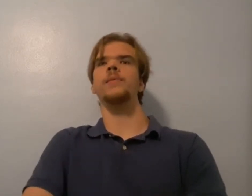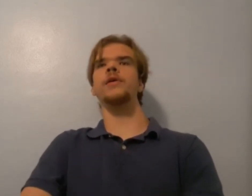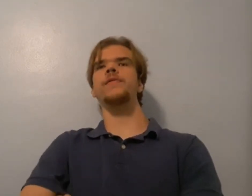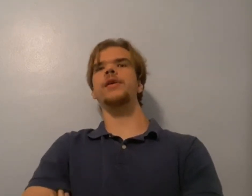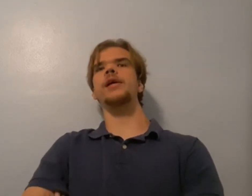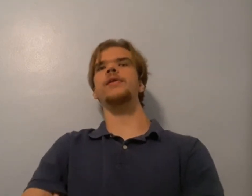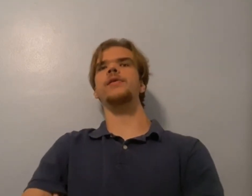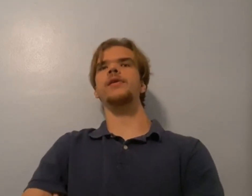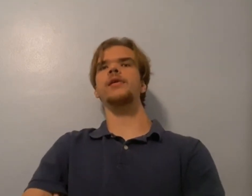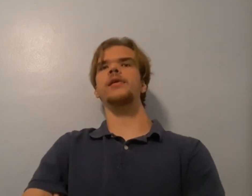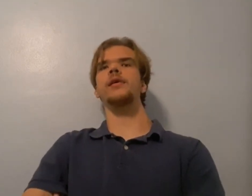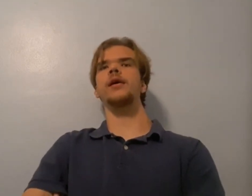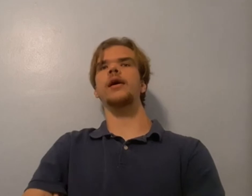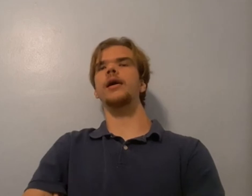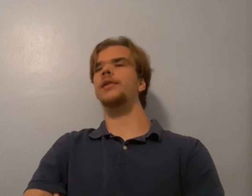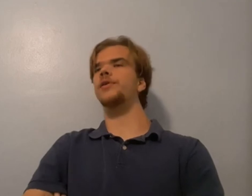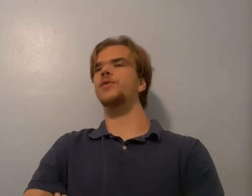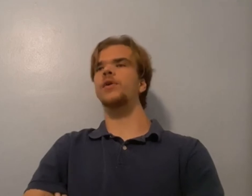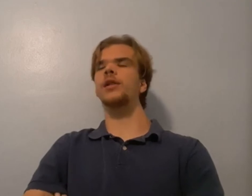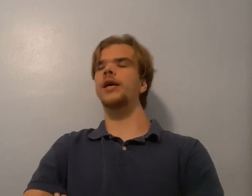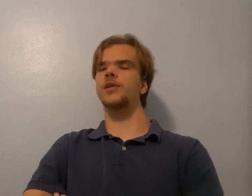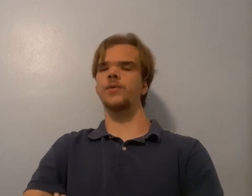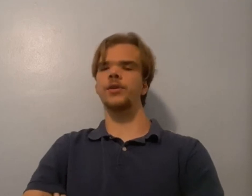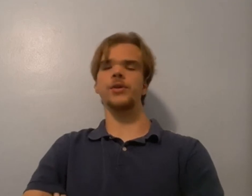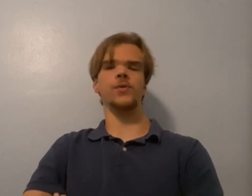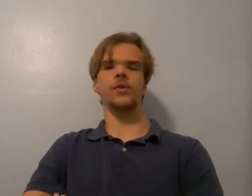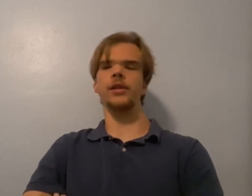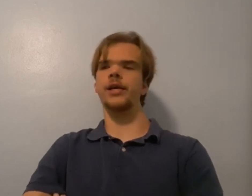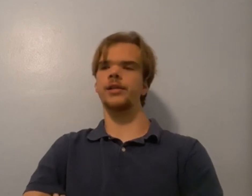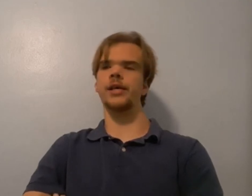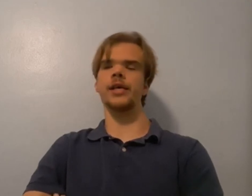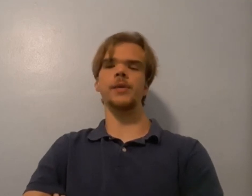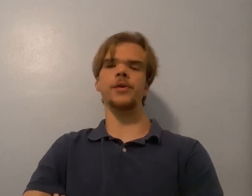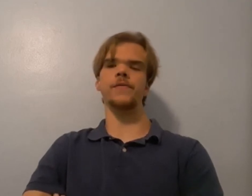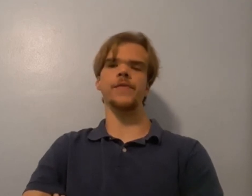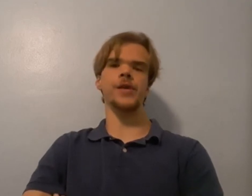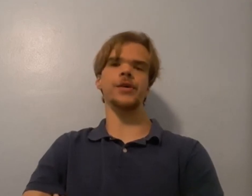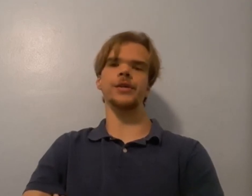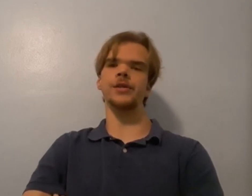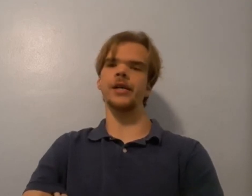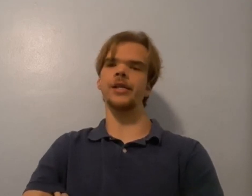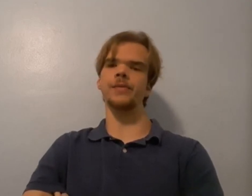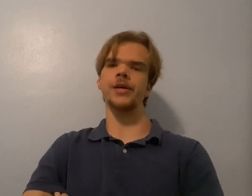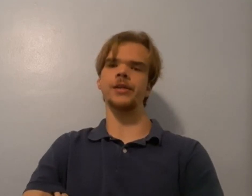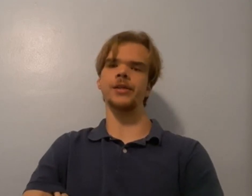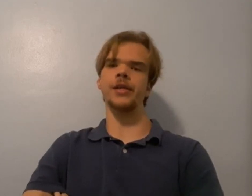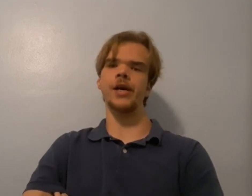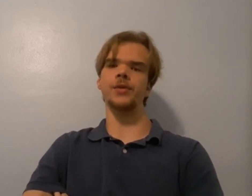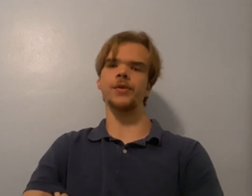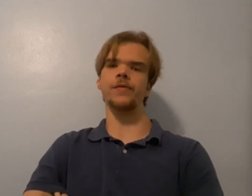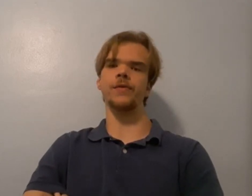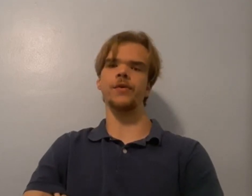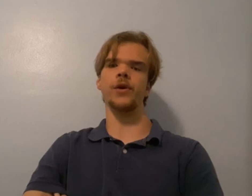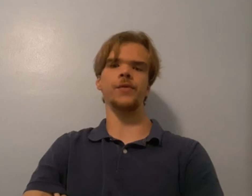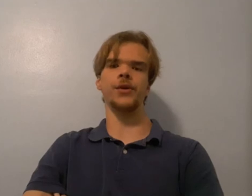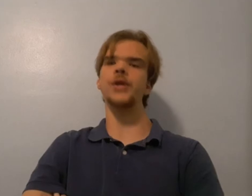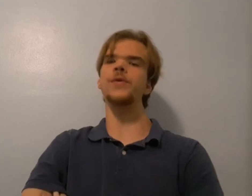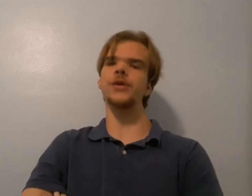But for now, uh, there's one last, there's one last thing, and I've been very excited to make this announcement for over two